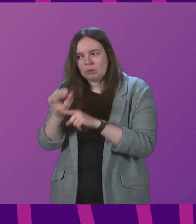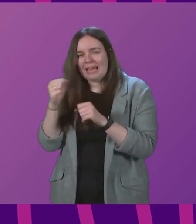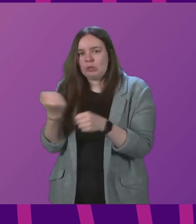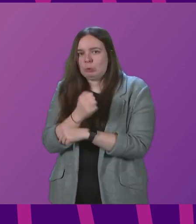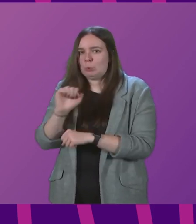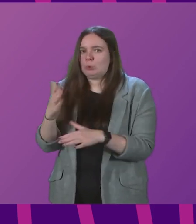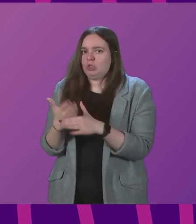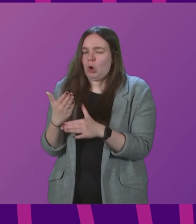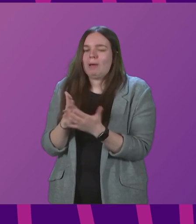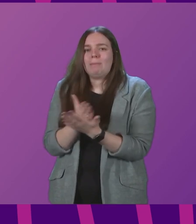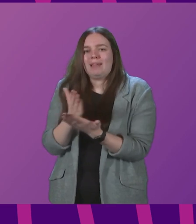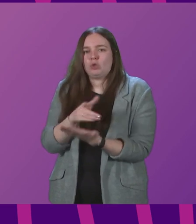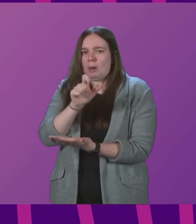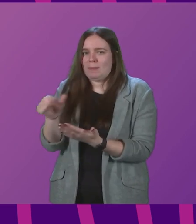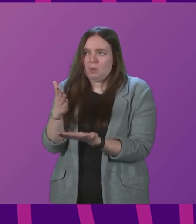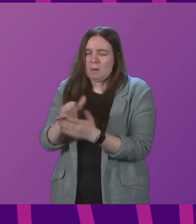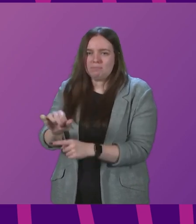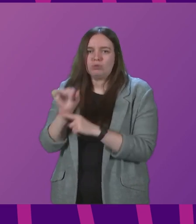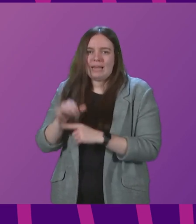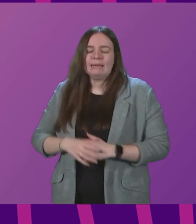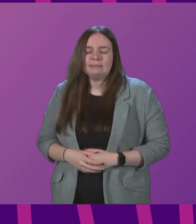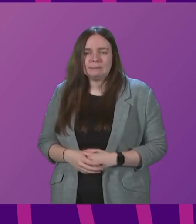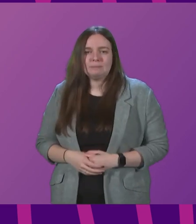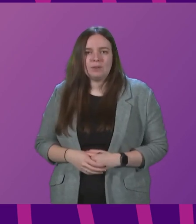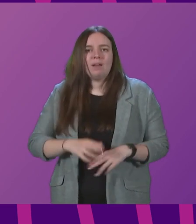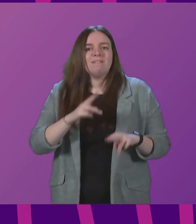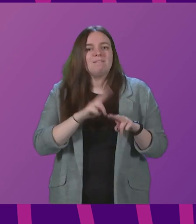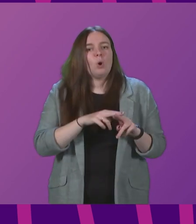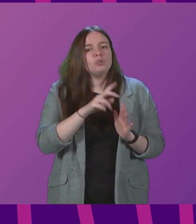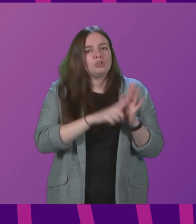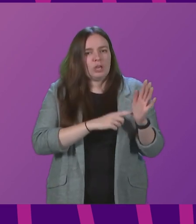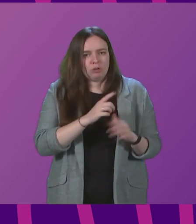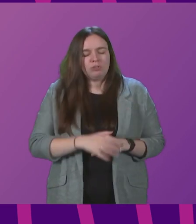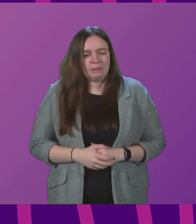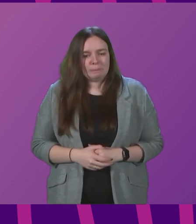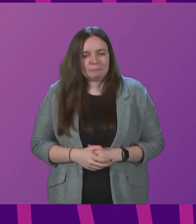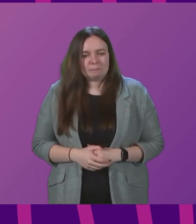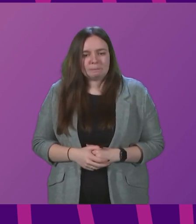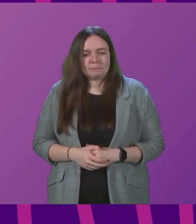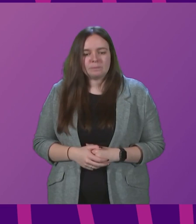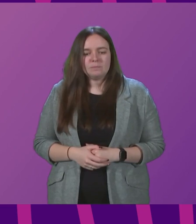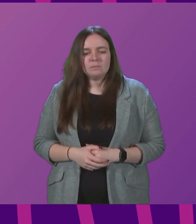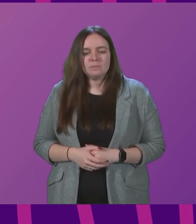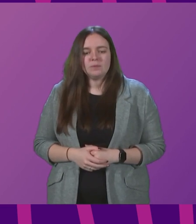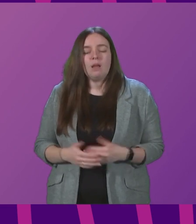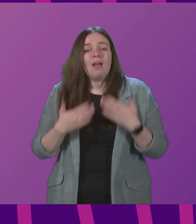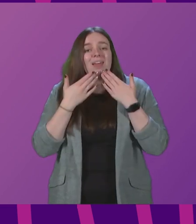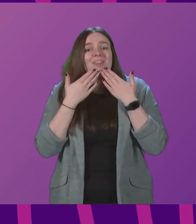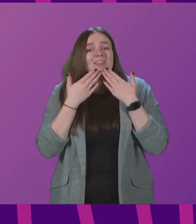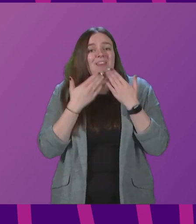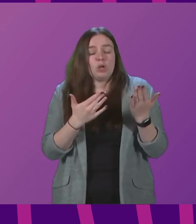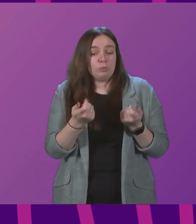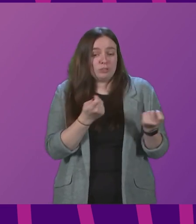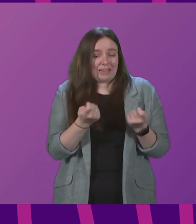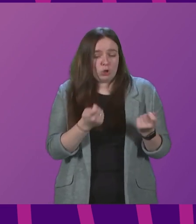and make sure people are getting the protection that they need. Faisal Chowdhury to be followed by Co-Camp Stewart. Thank you, Presiding Officer.